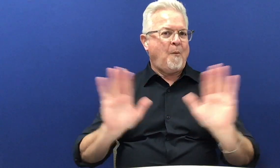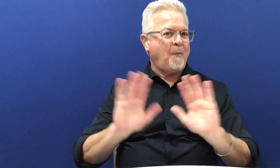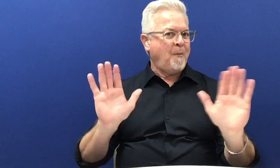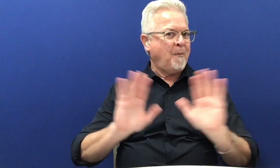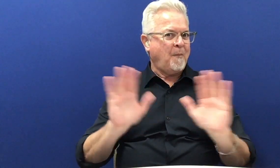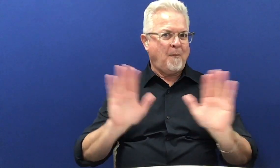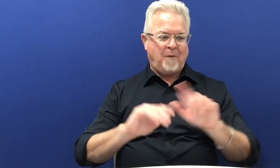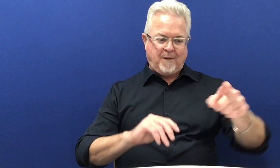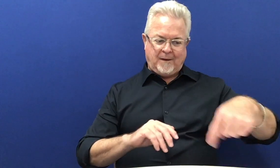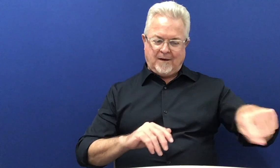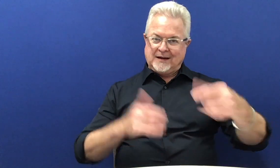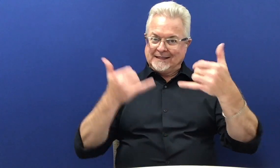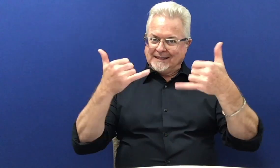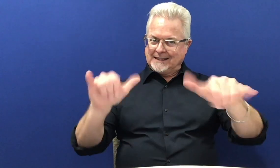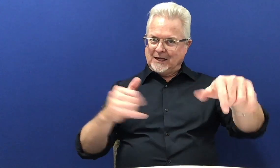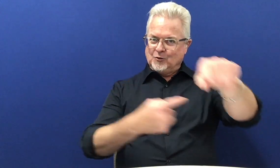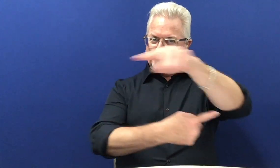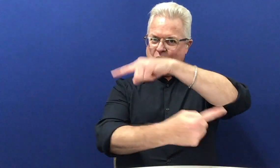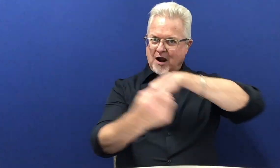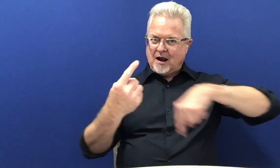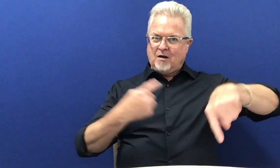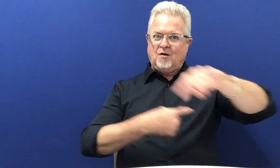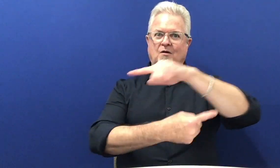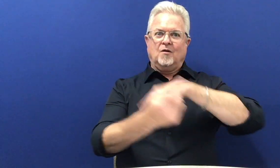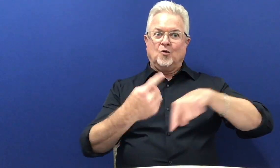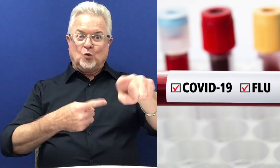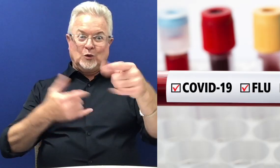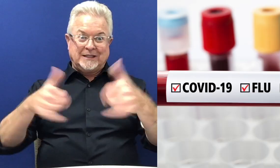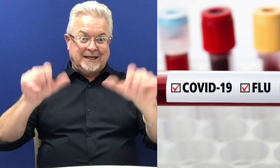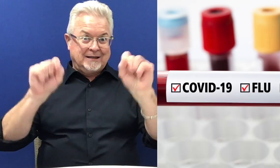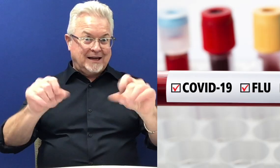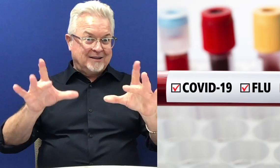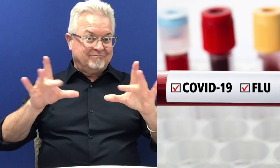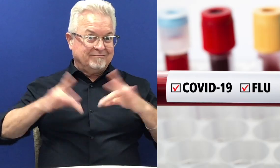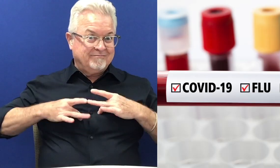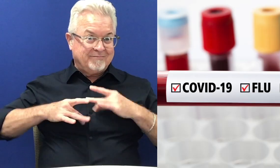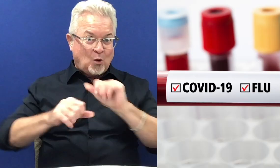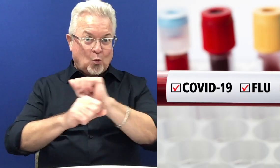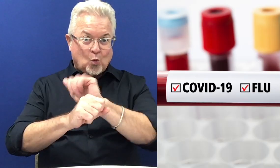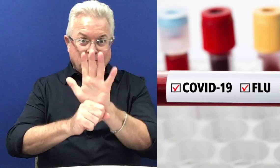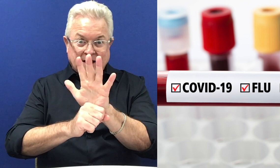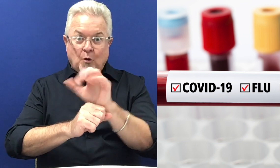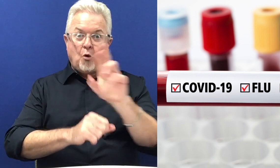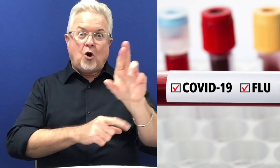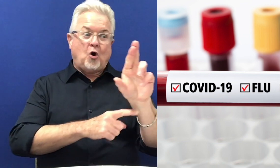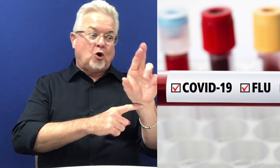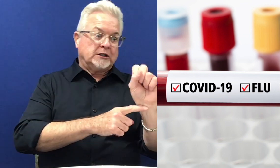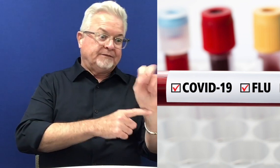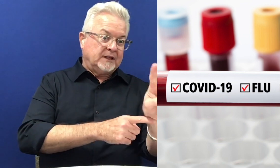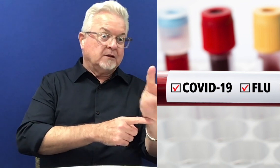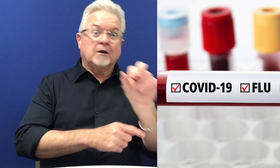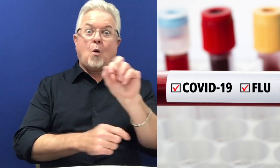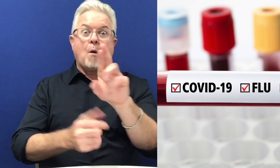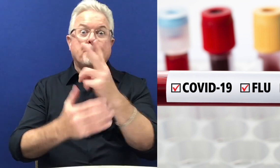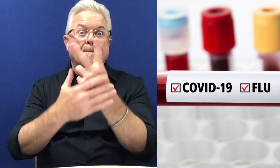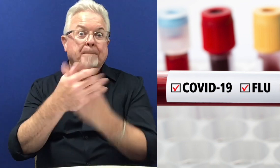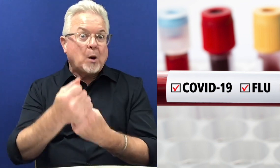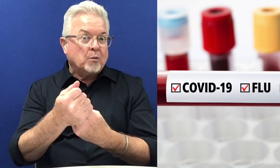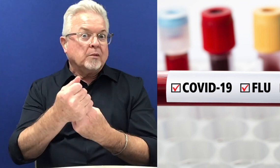or not take care of yourself because it's still around. COVID is still here. You can still get it. You can